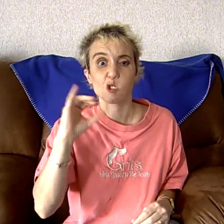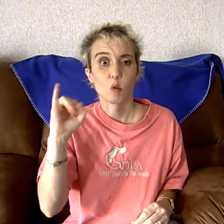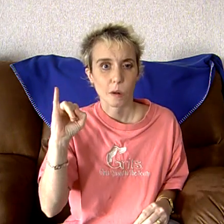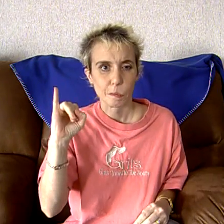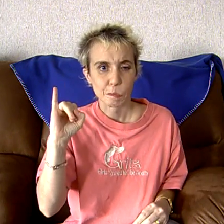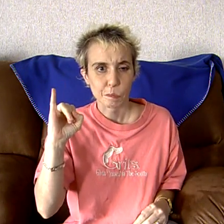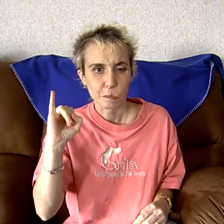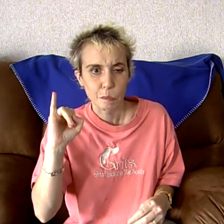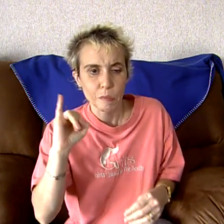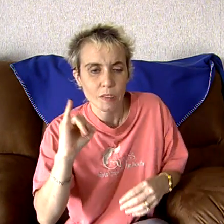short.